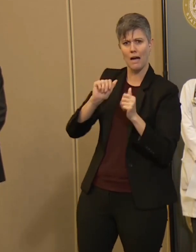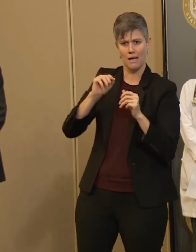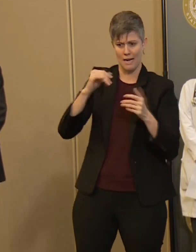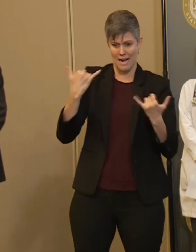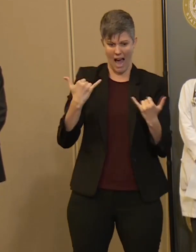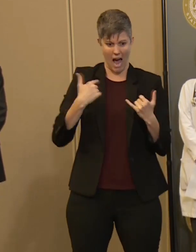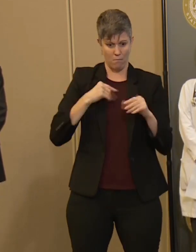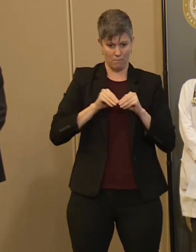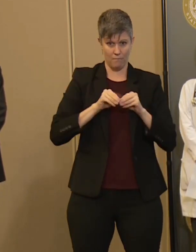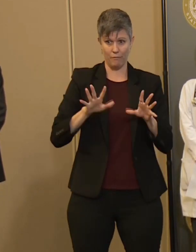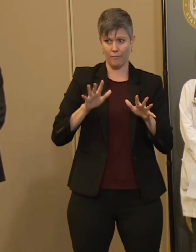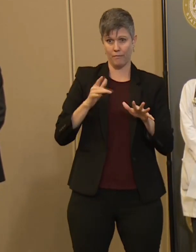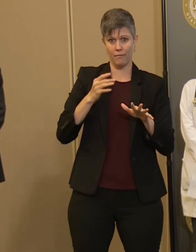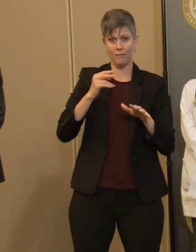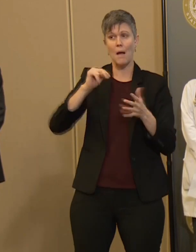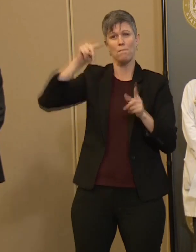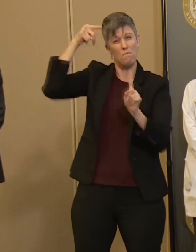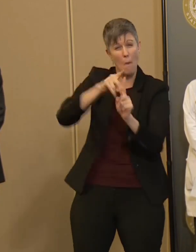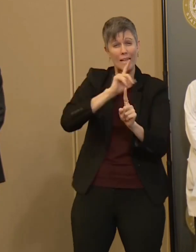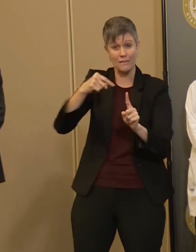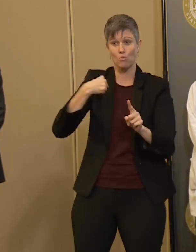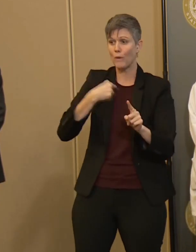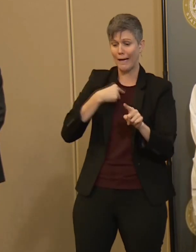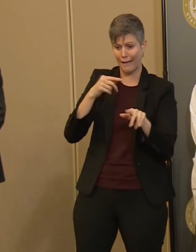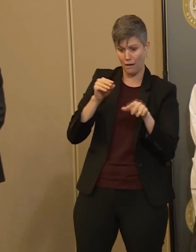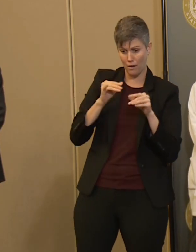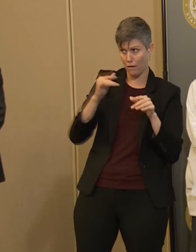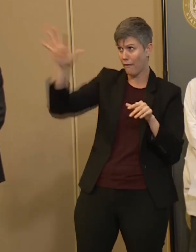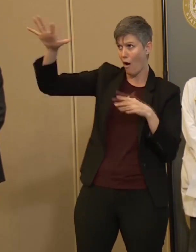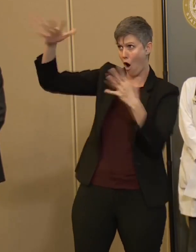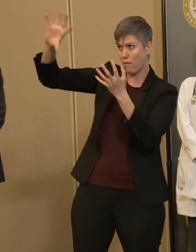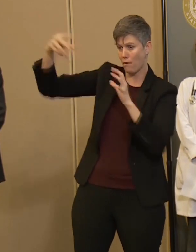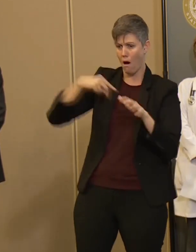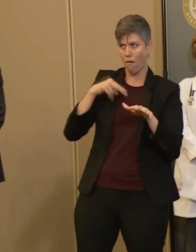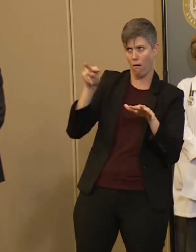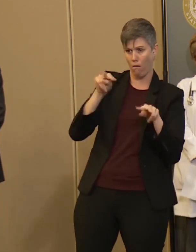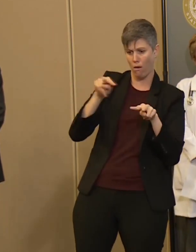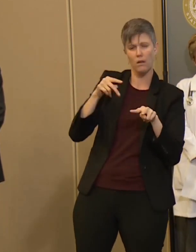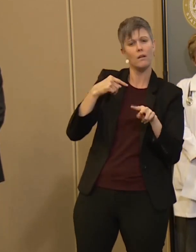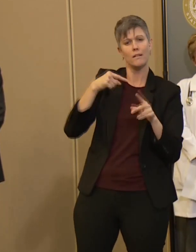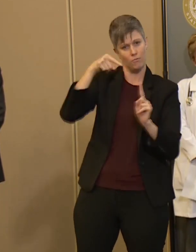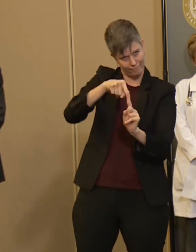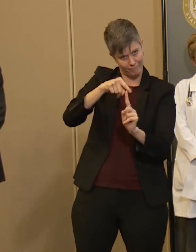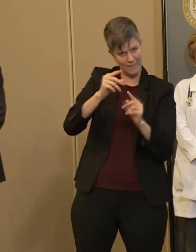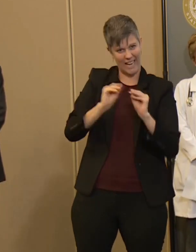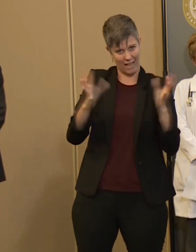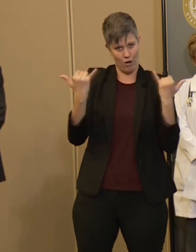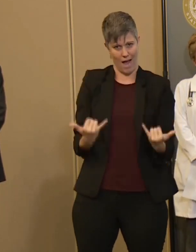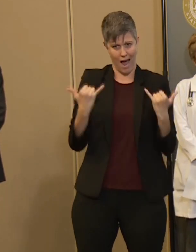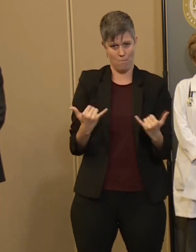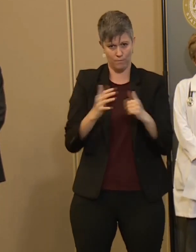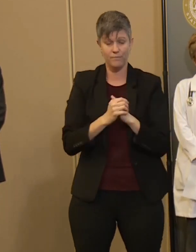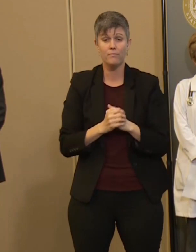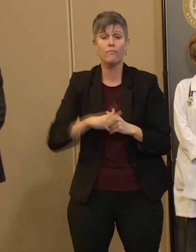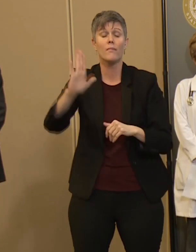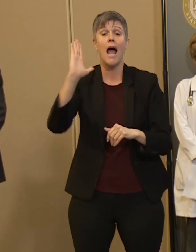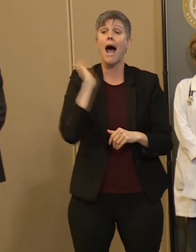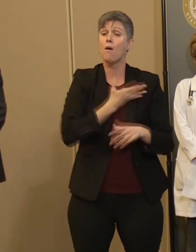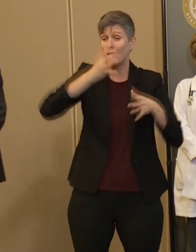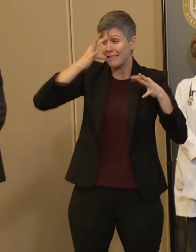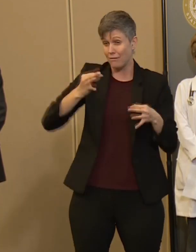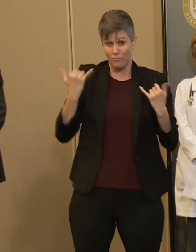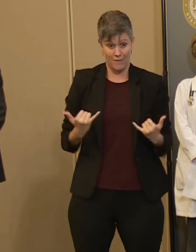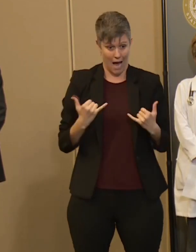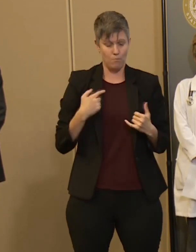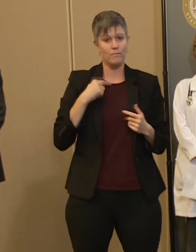in this crisis, in this war. We will be judged on the totality of our decisions. And therefore, we have to continue to use